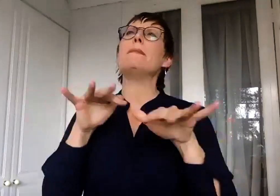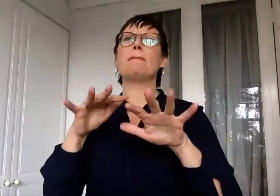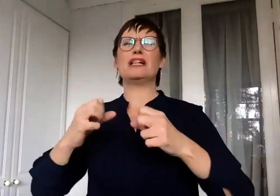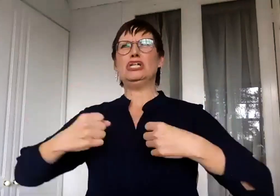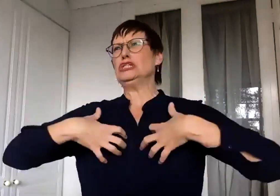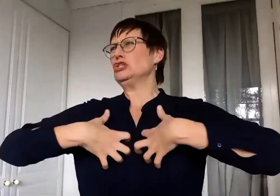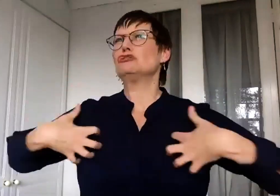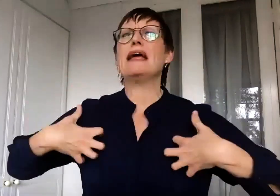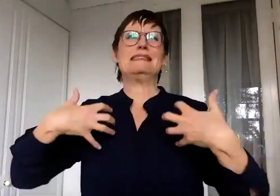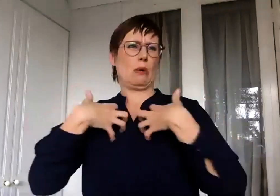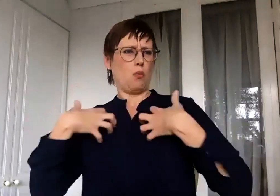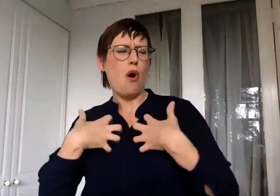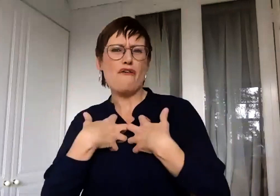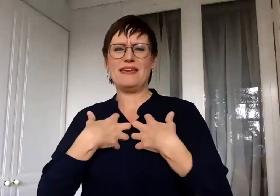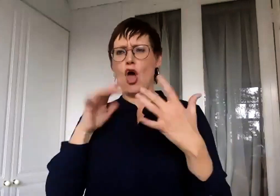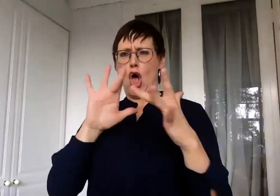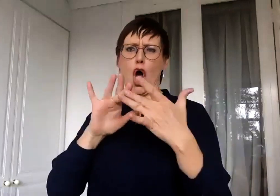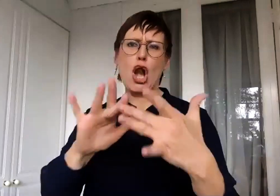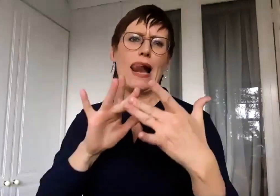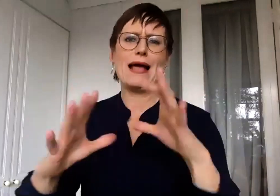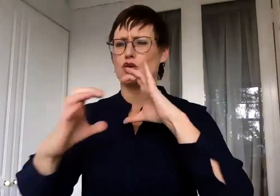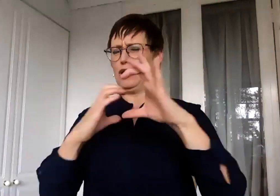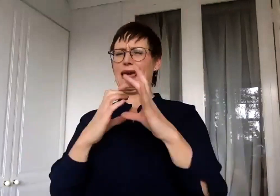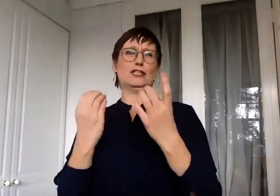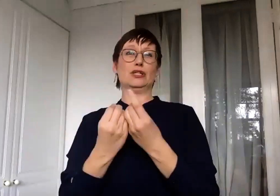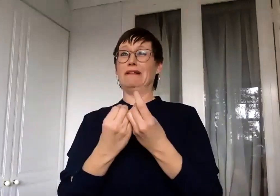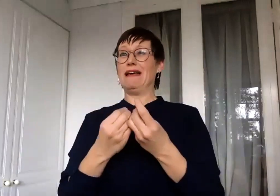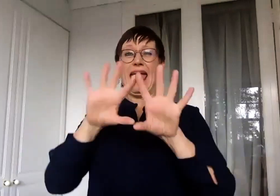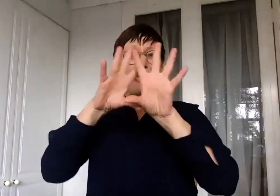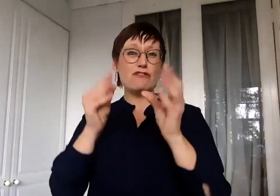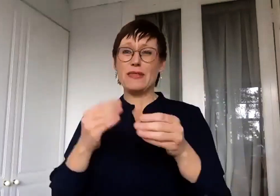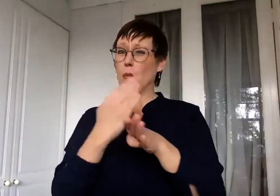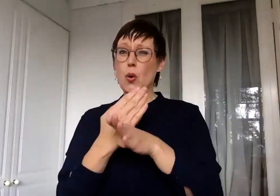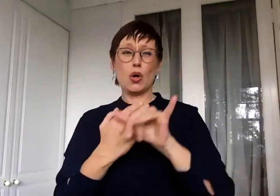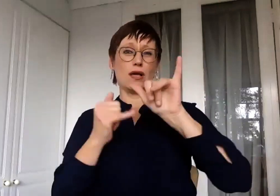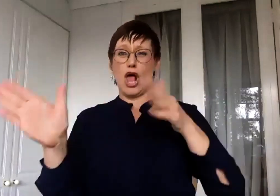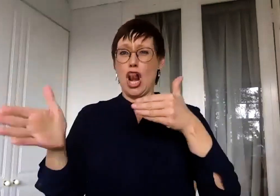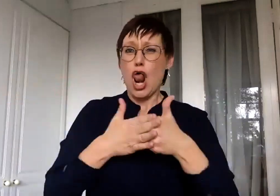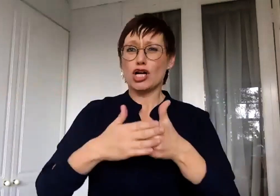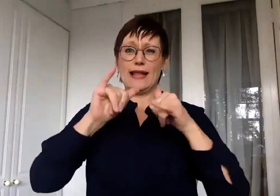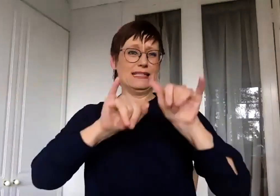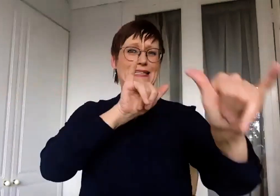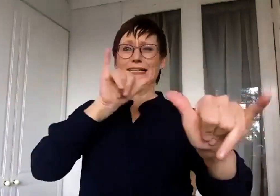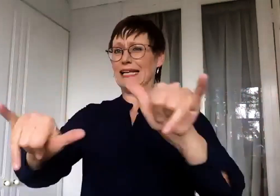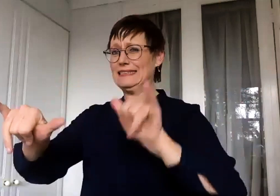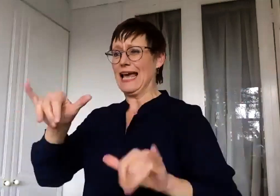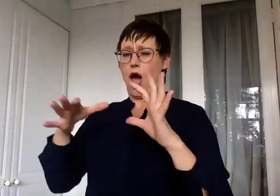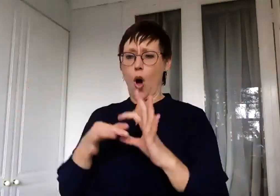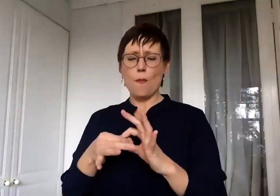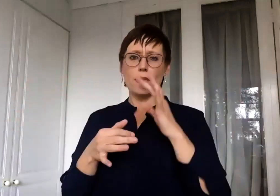electronic and online and all these changes and students and staff and deaf people, the large majority of